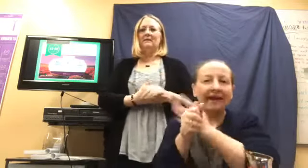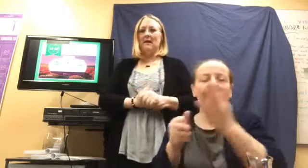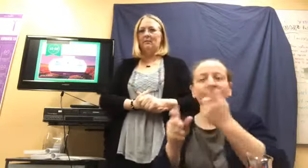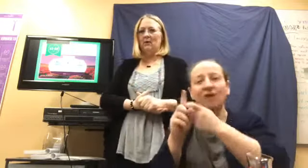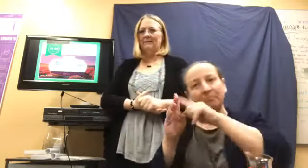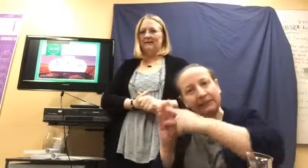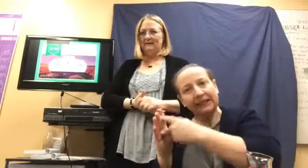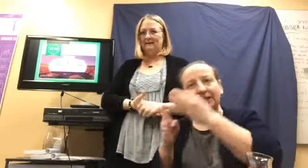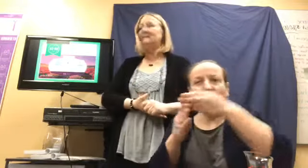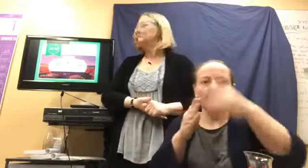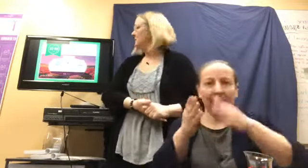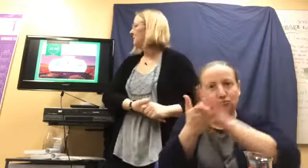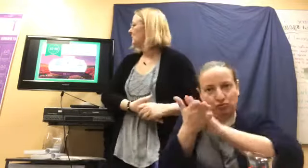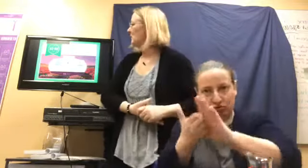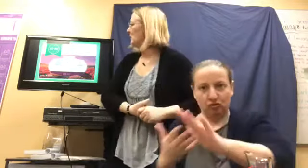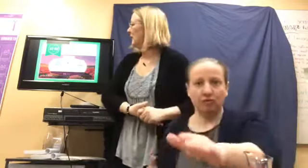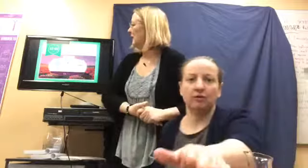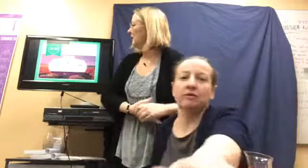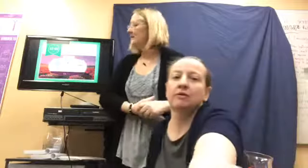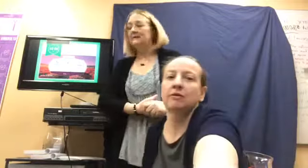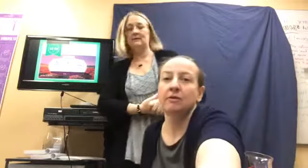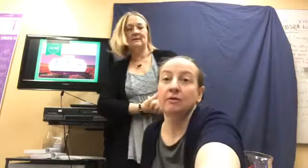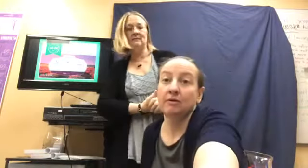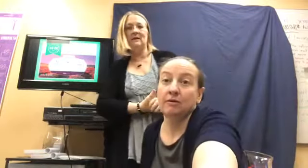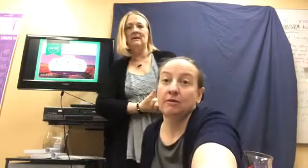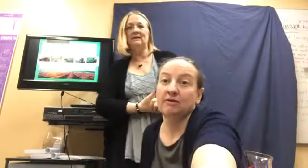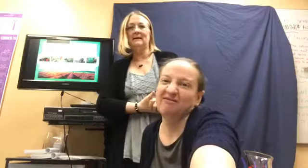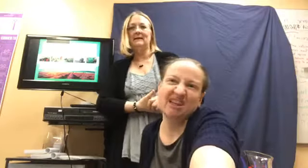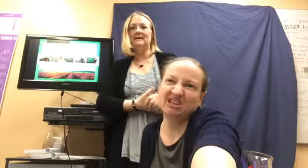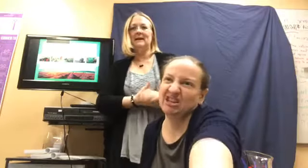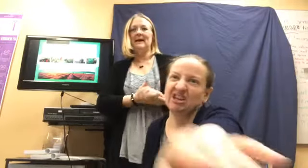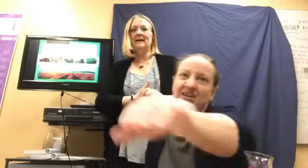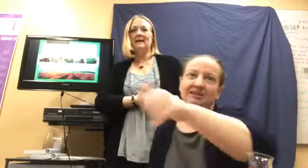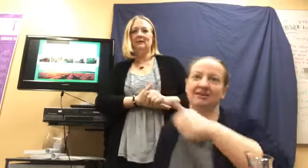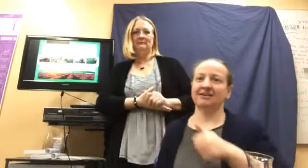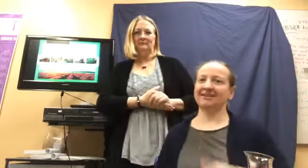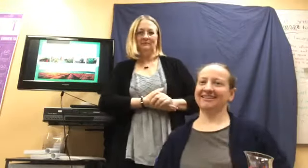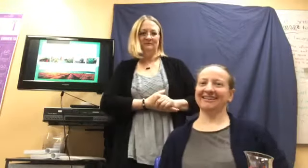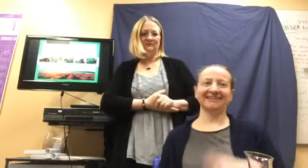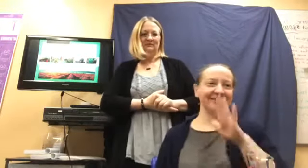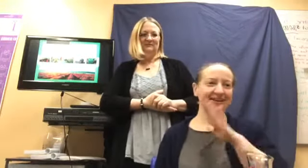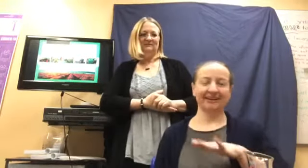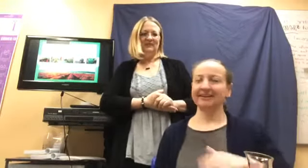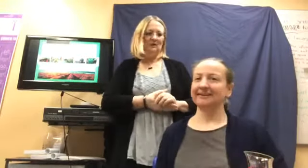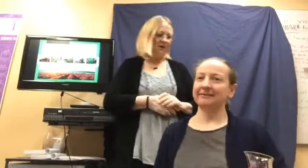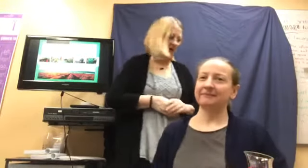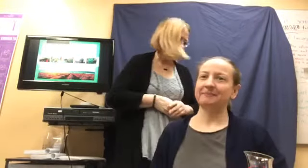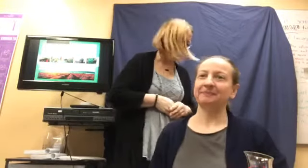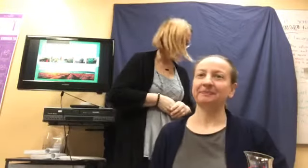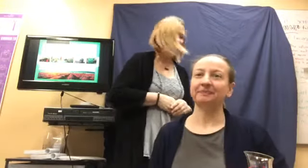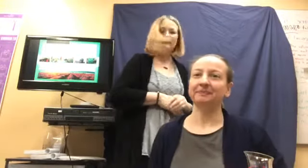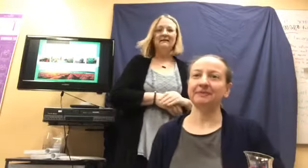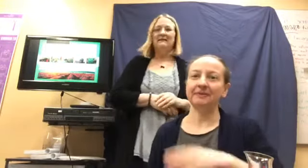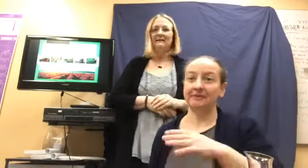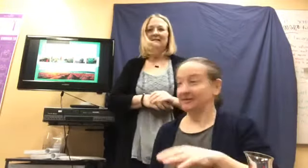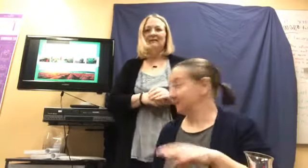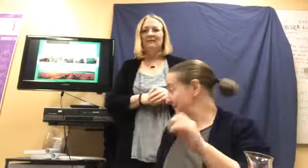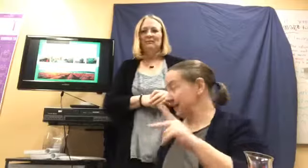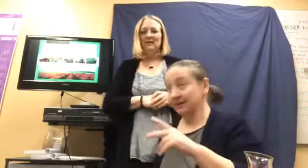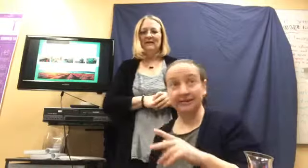that process. Okay. Is there something else I need to add here? That's good. Okay. Okay. What's